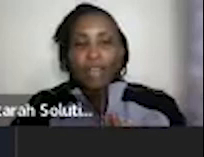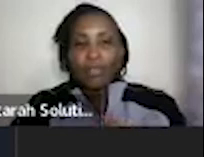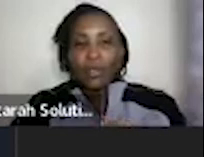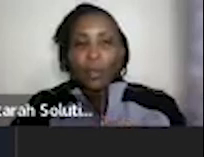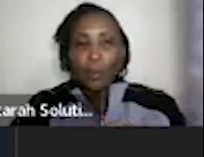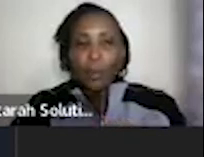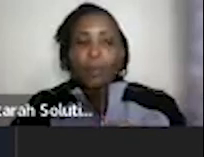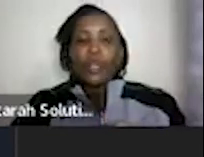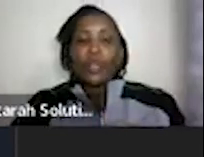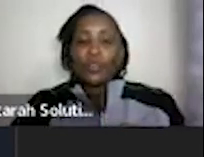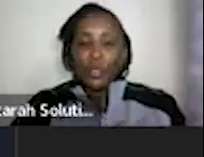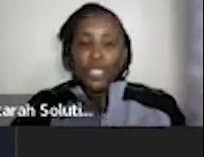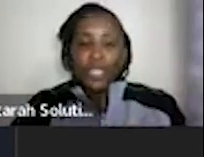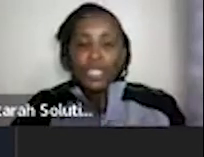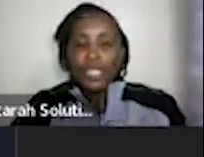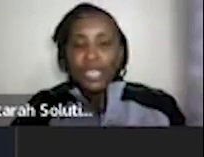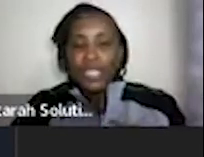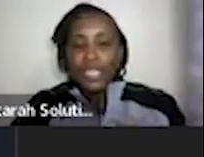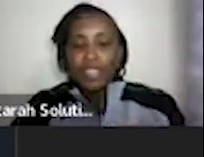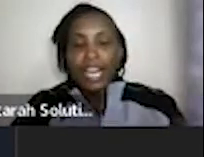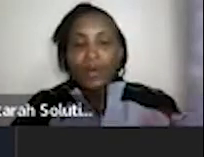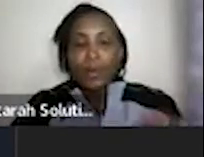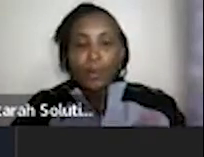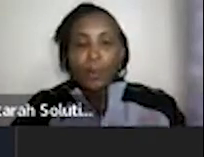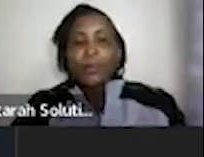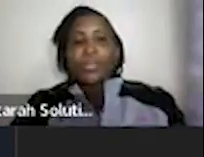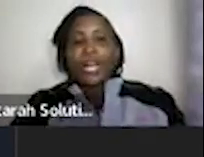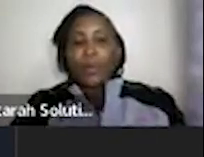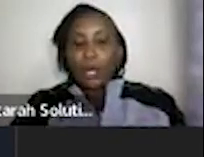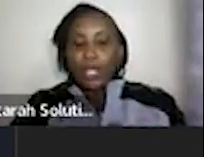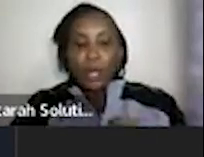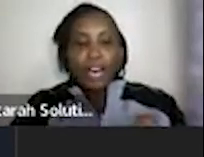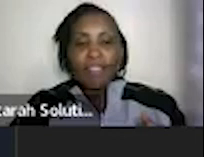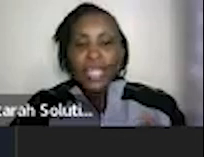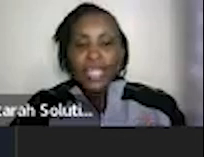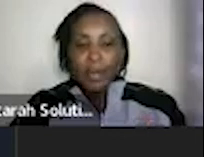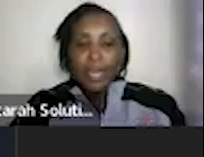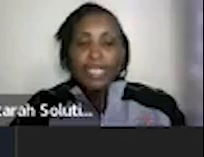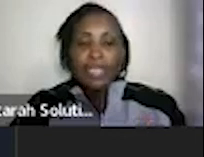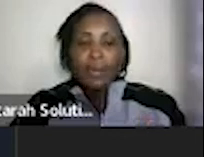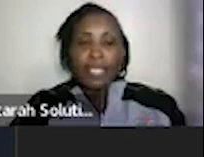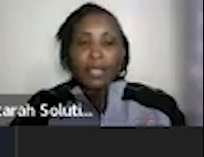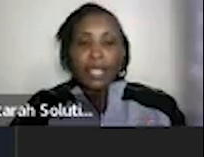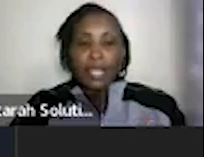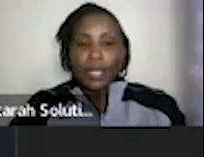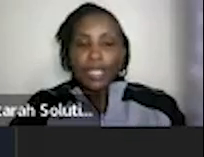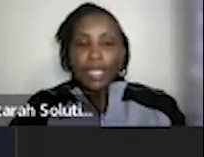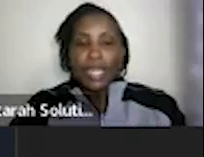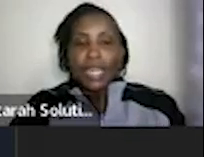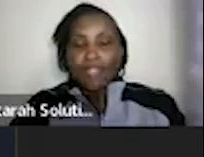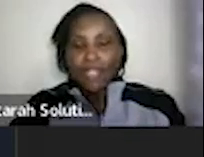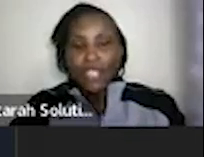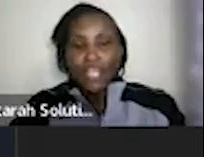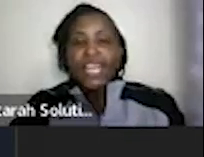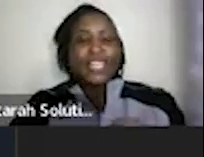to have for your people or for yourselves then start discovery are your people uh we also have elsa mayor elsa may is a hotel located